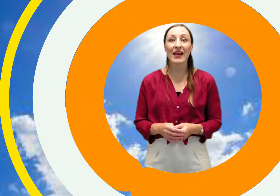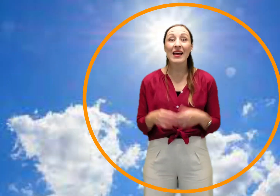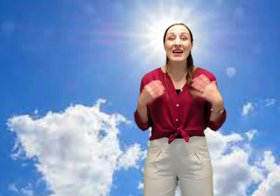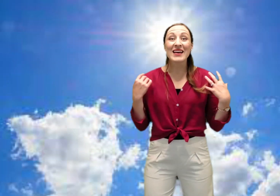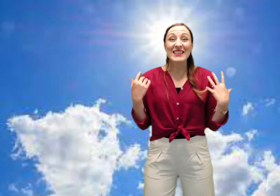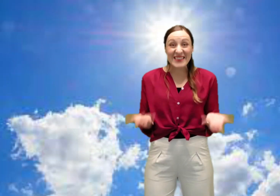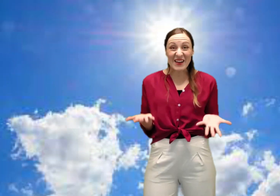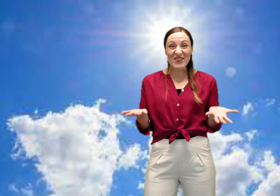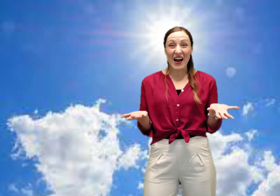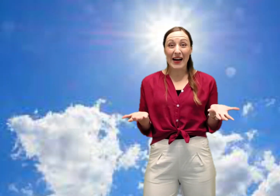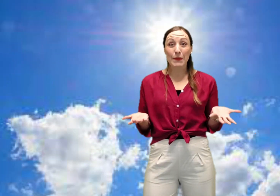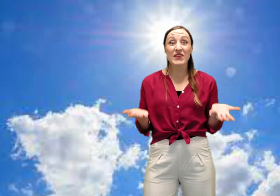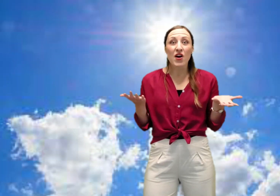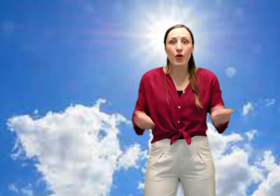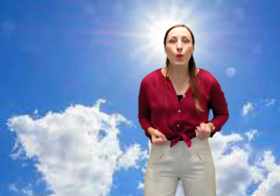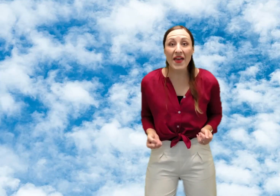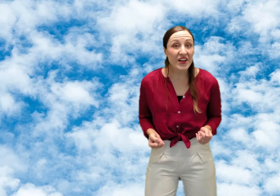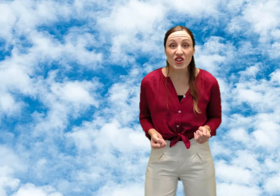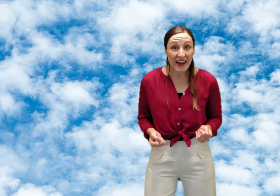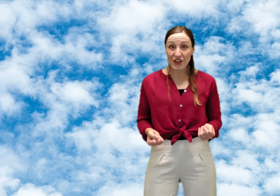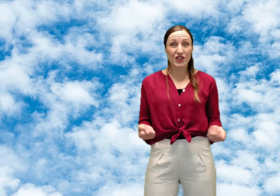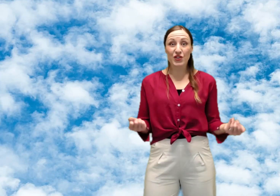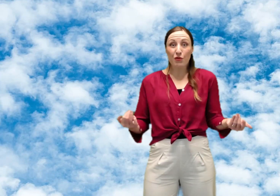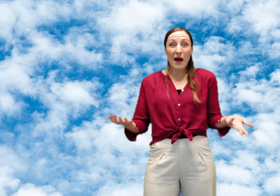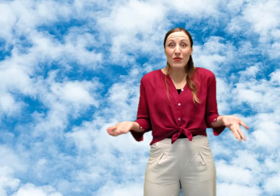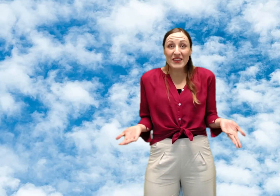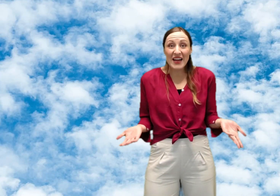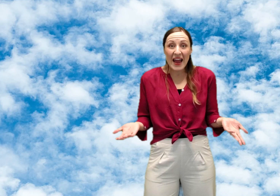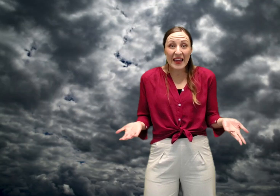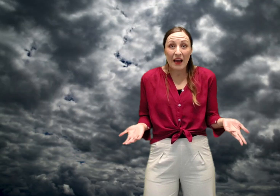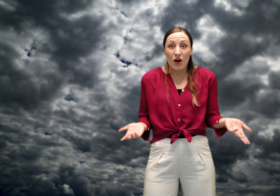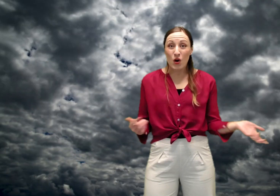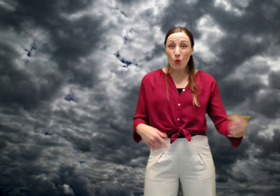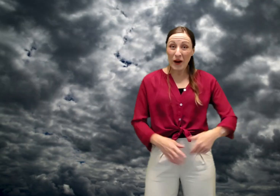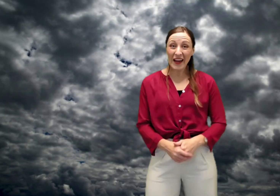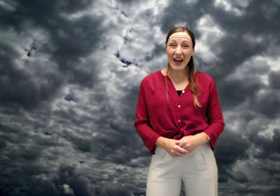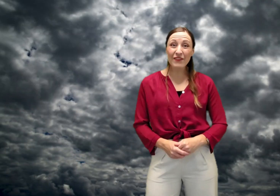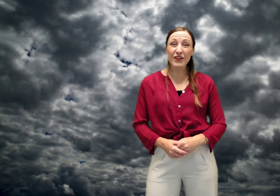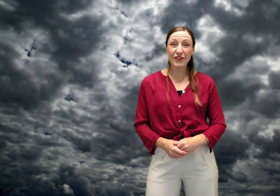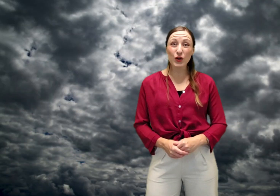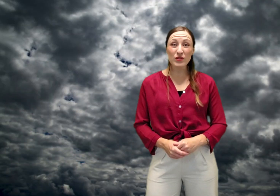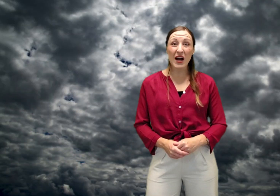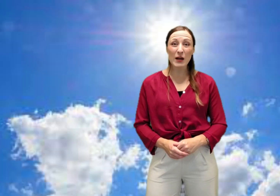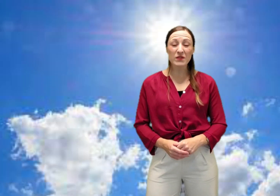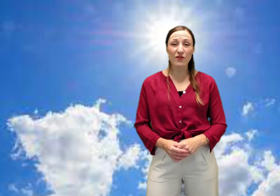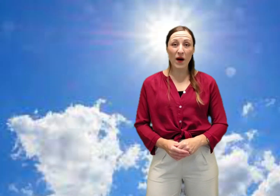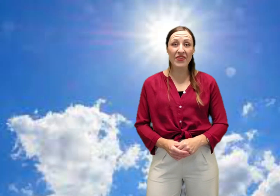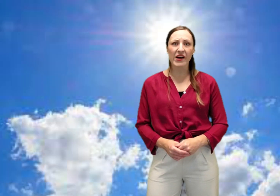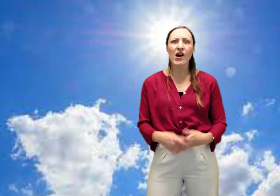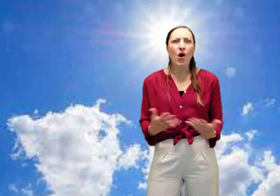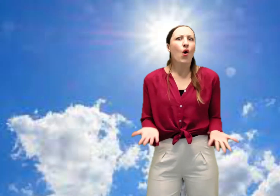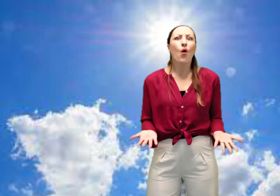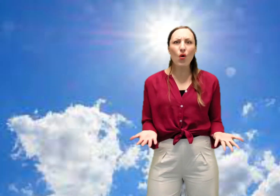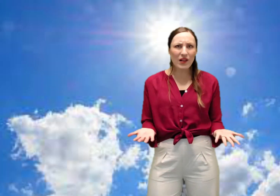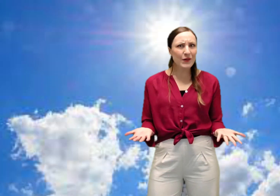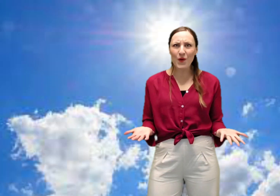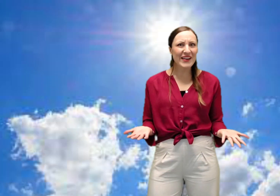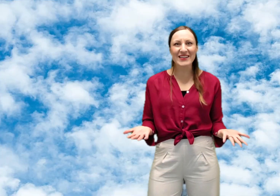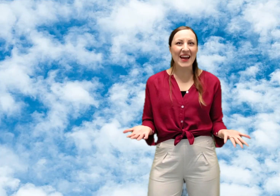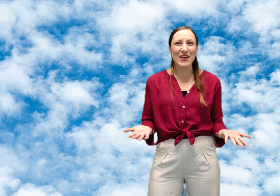fantastic sometimes the weather changes throughout the day we can have a few types of weather all in one day